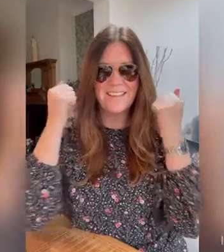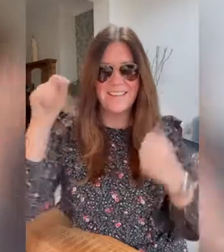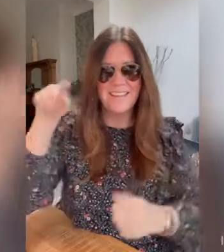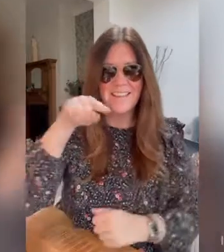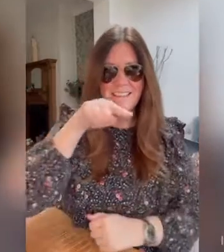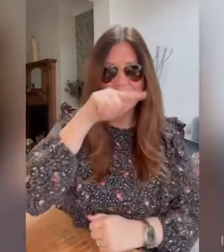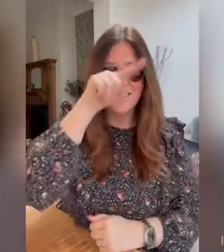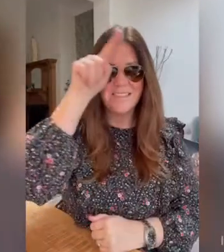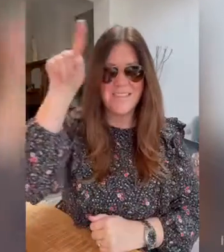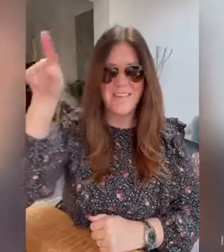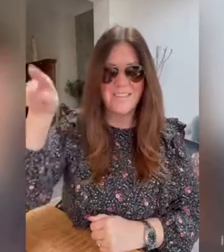Sun.